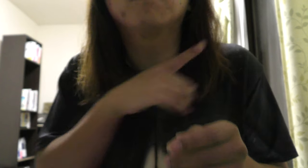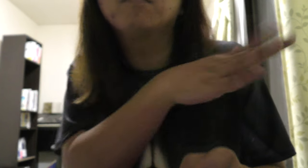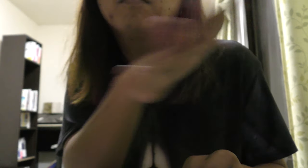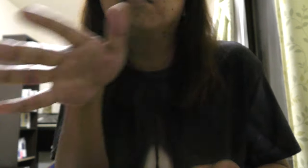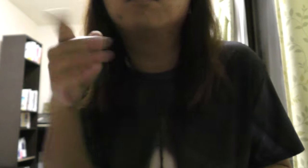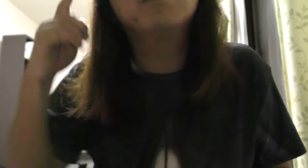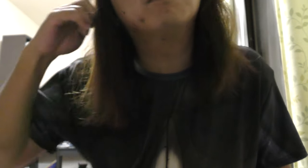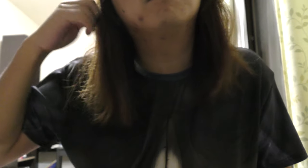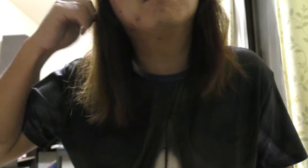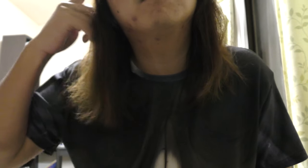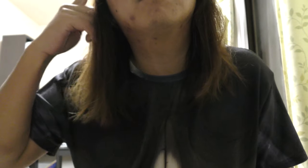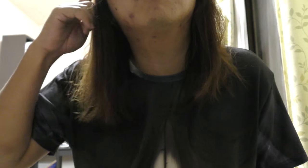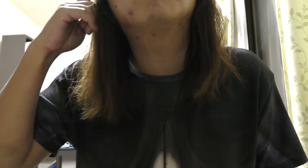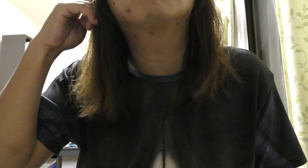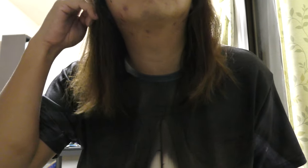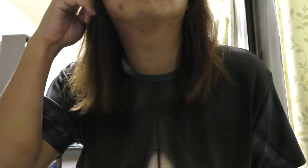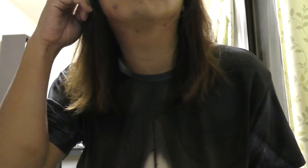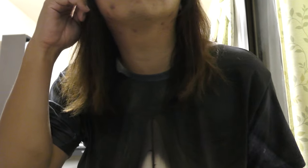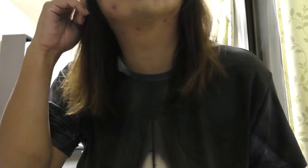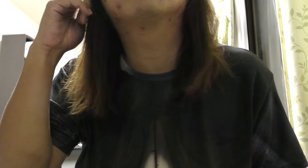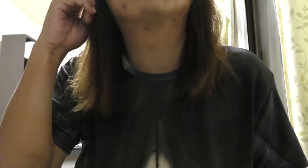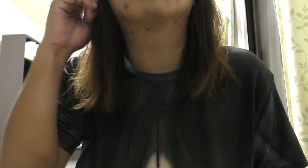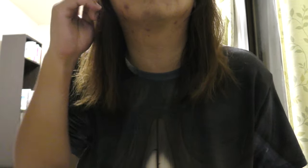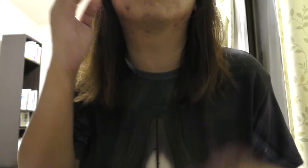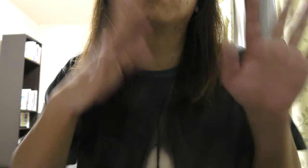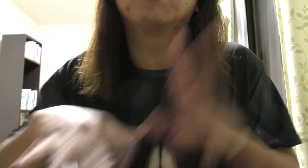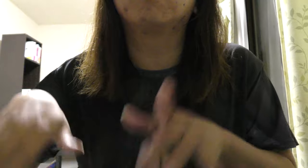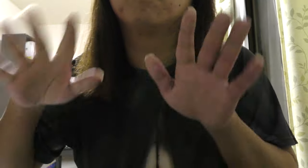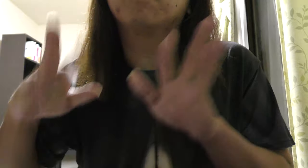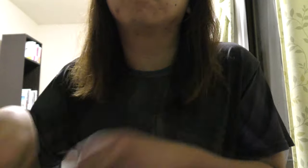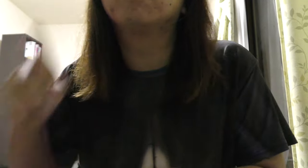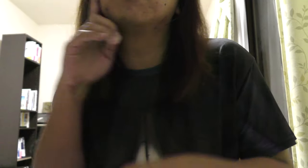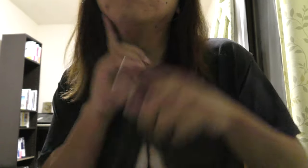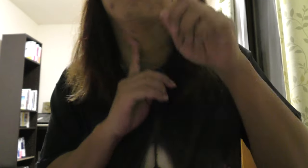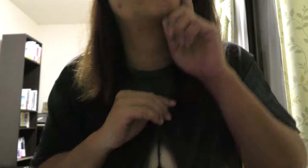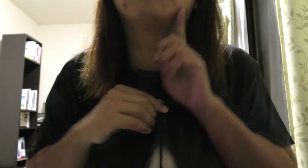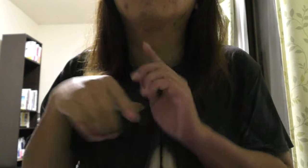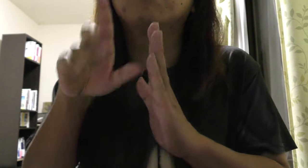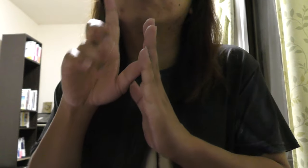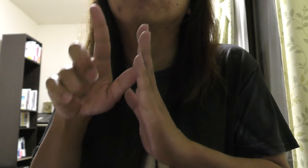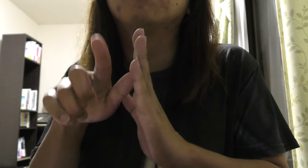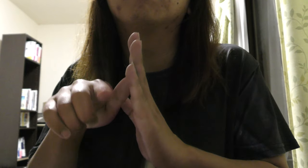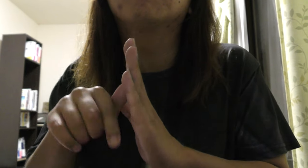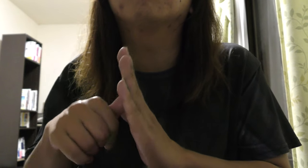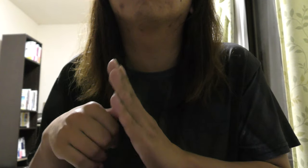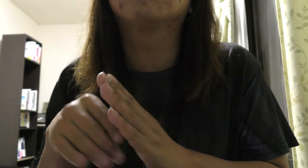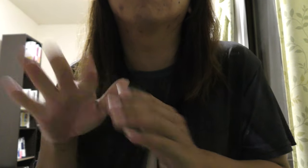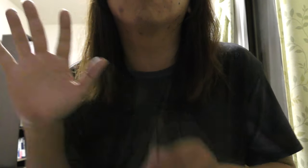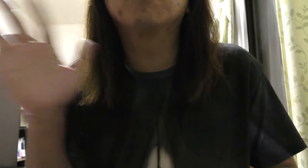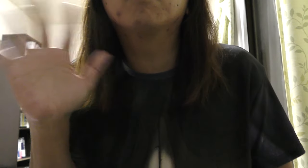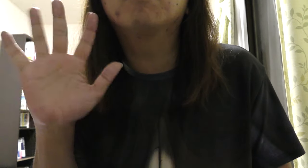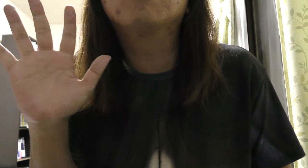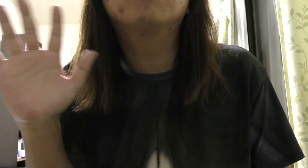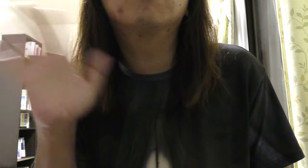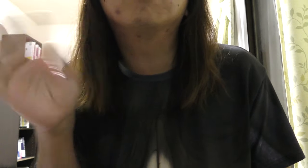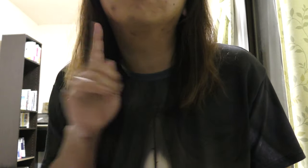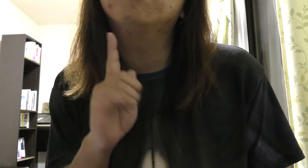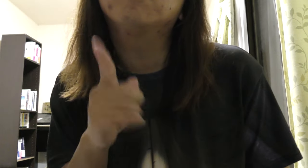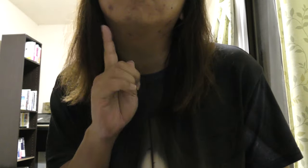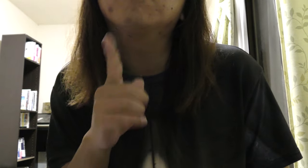inside of me When the wind blows I'll say goodbye